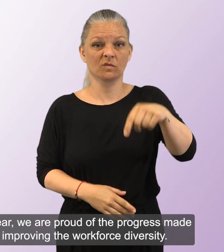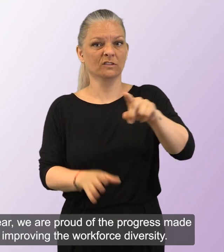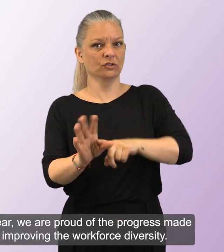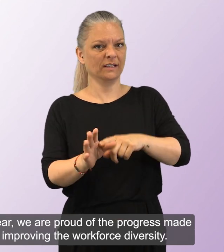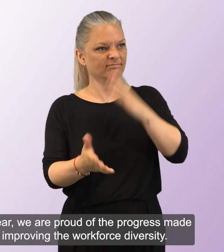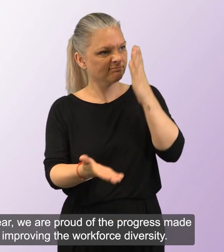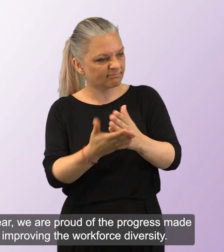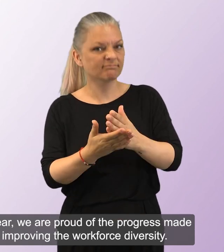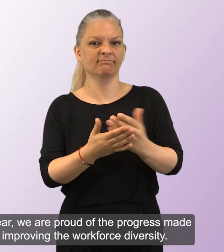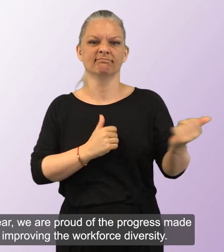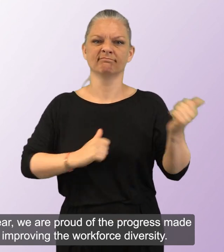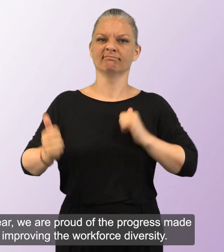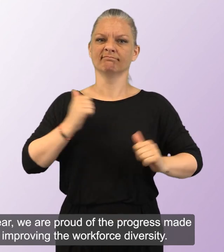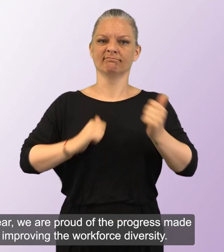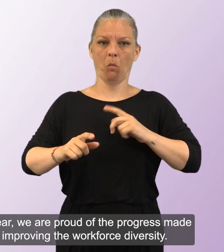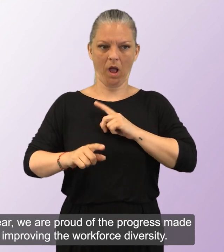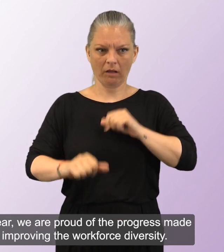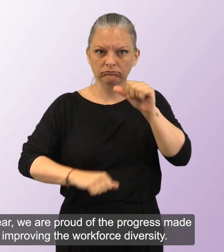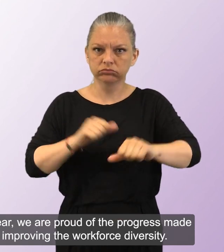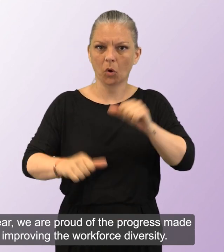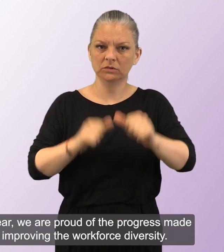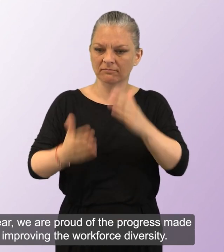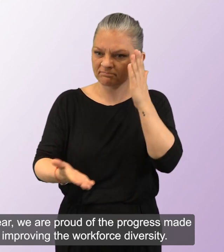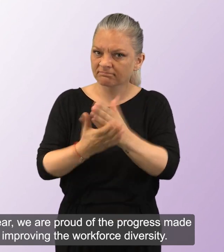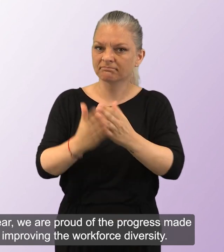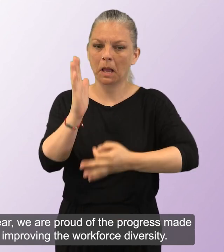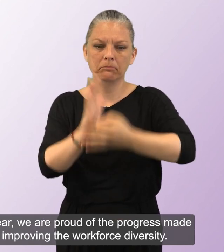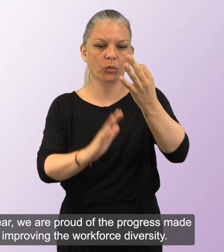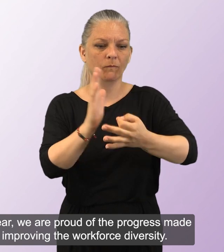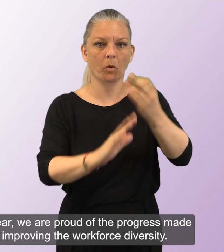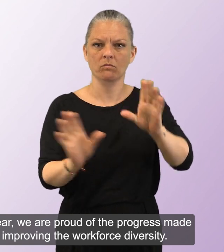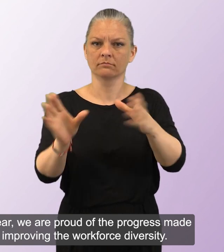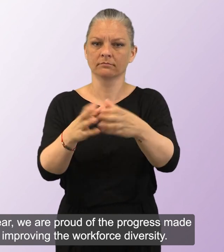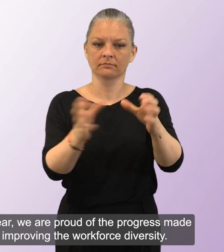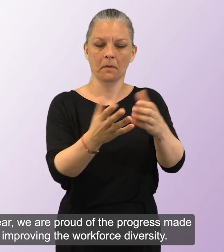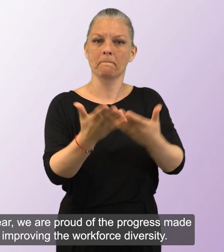This year, we are proud of the progress made to improving the workforce diversity.